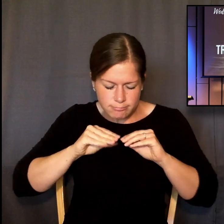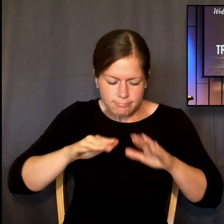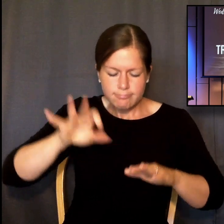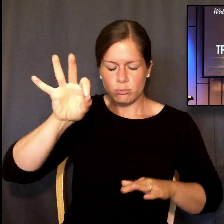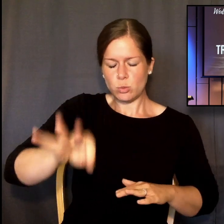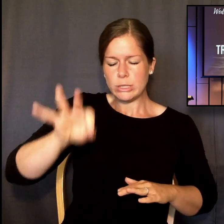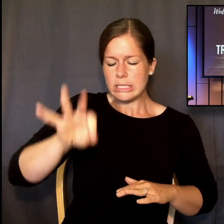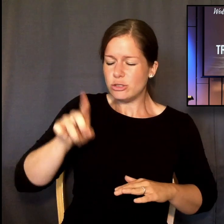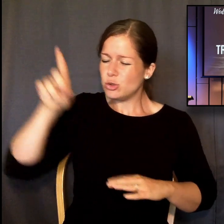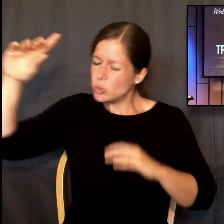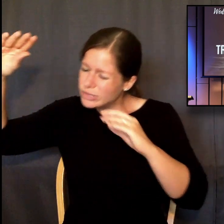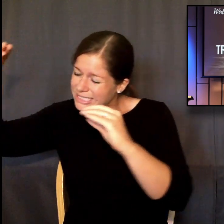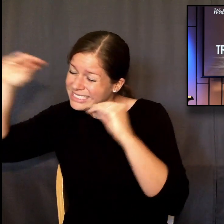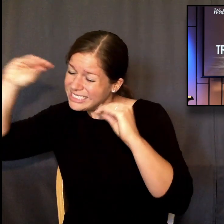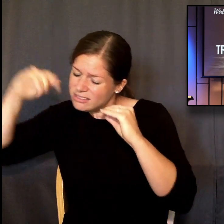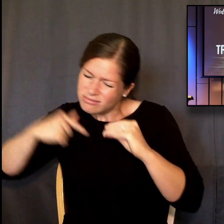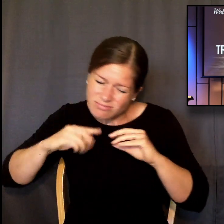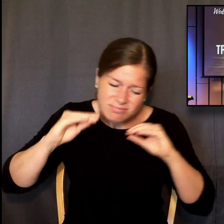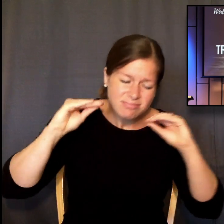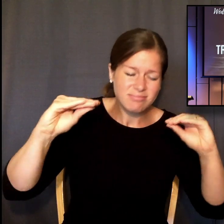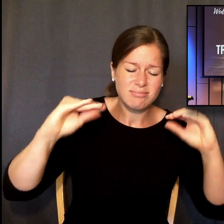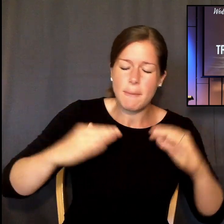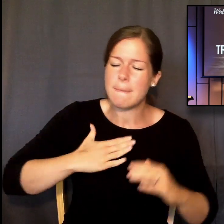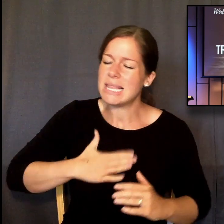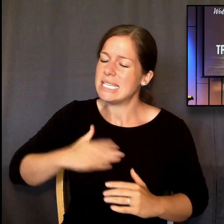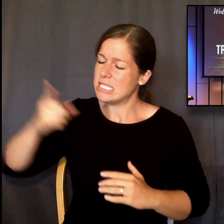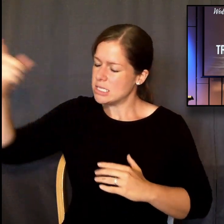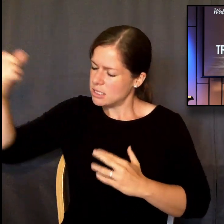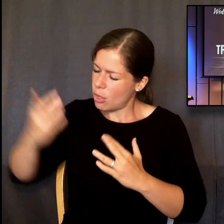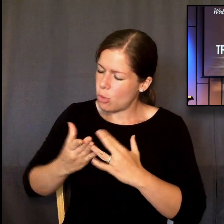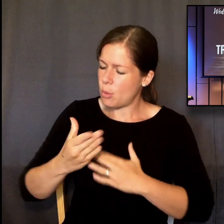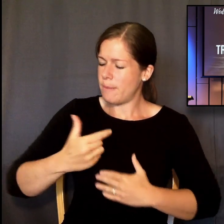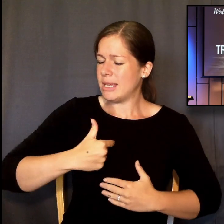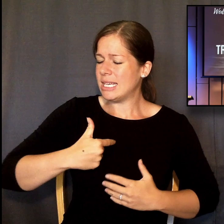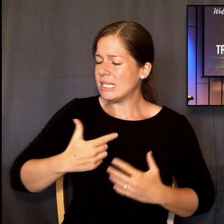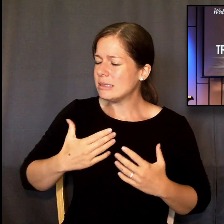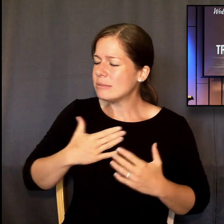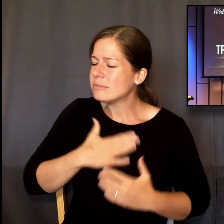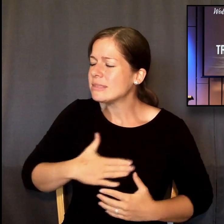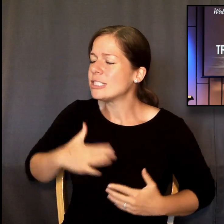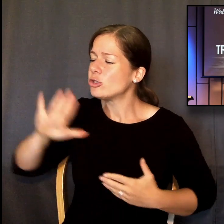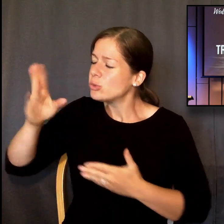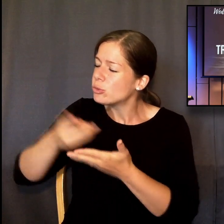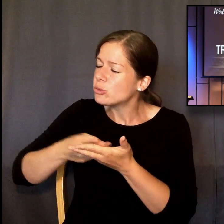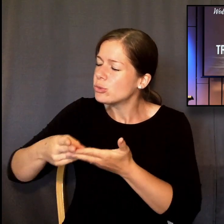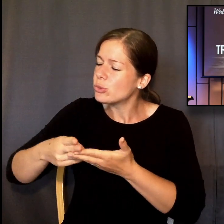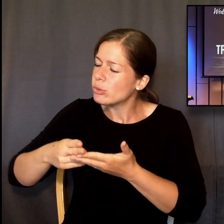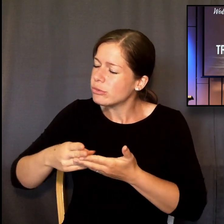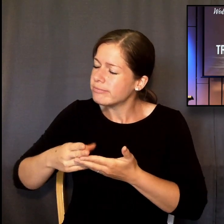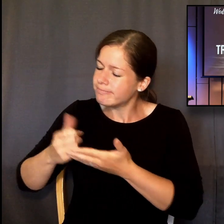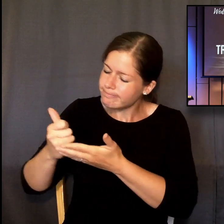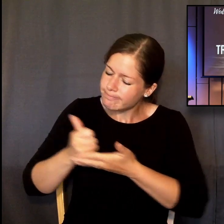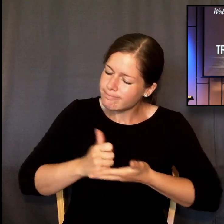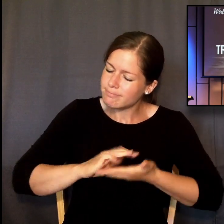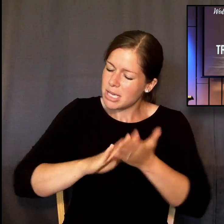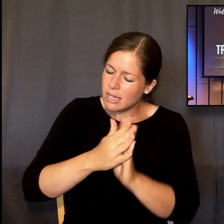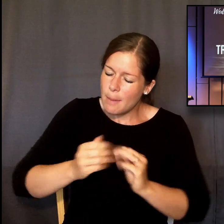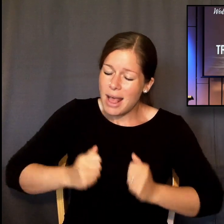the one who's speaking, who's teaching, who's guiding us into your truth, who's making your truth come alive, or actually making